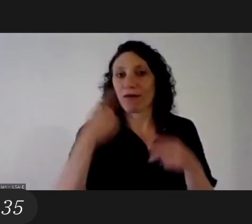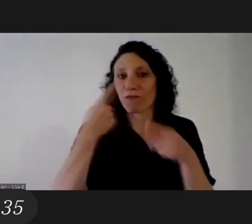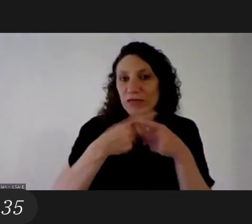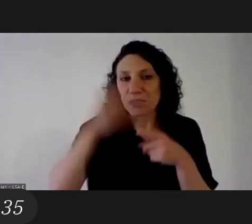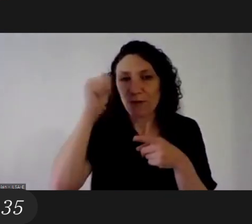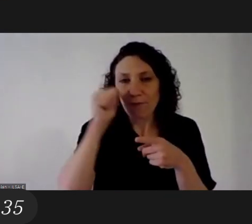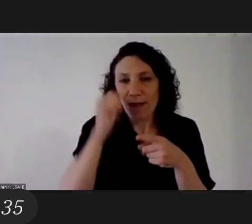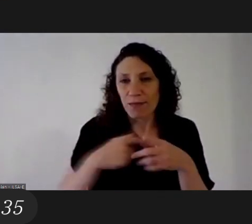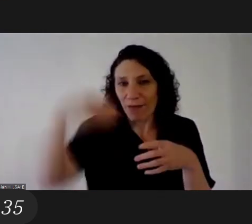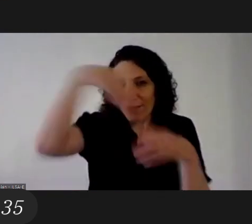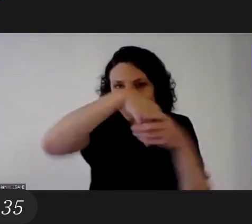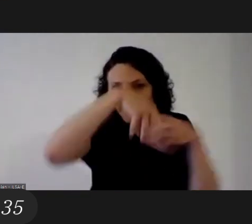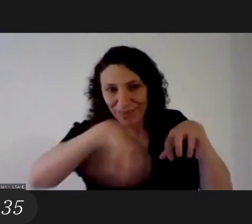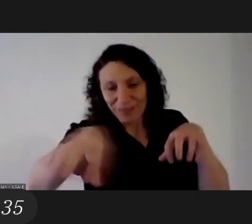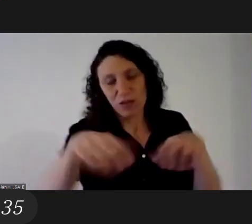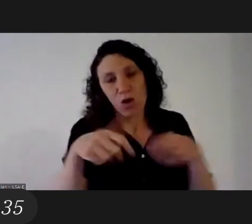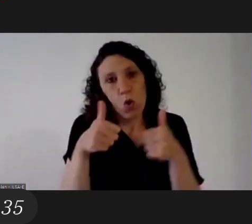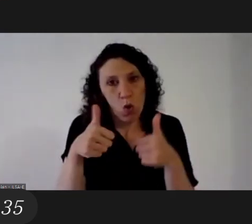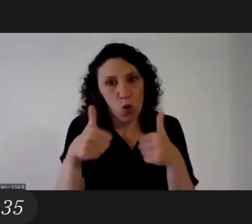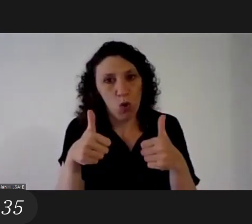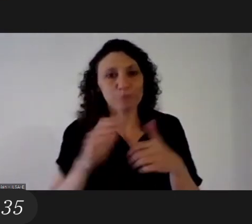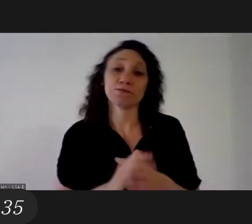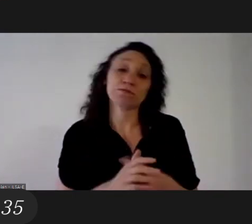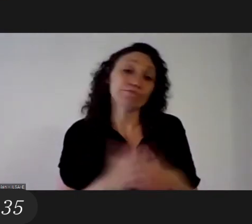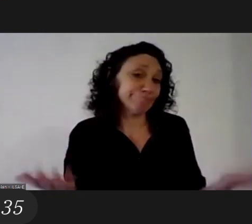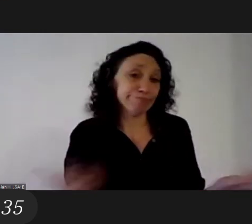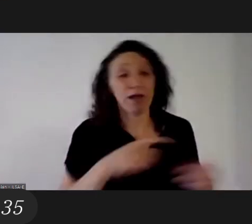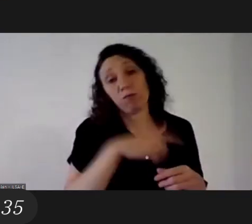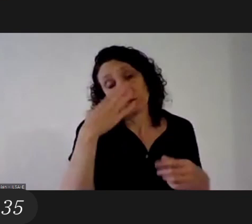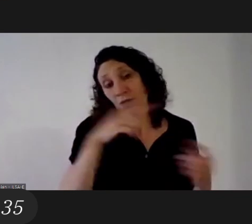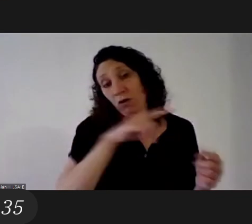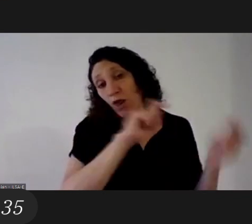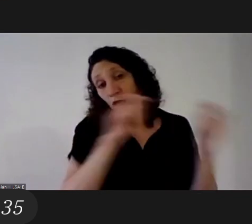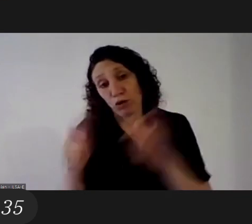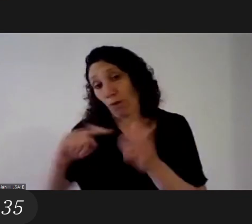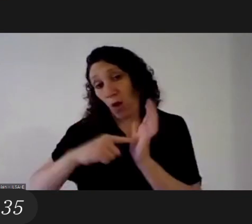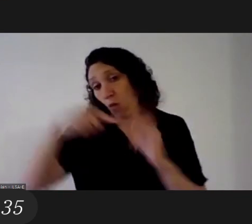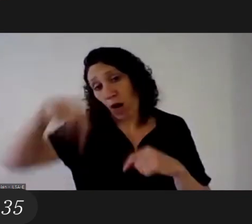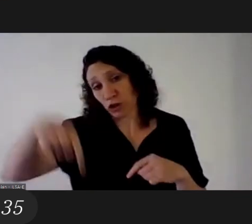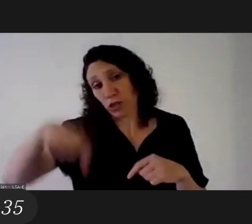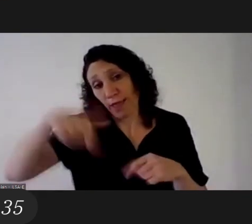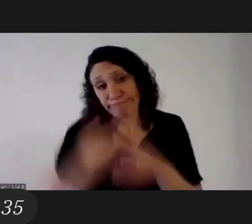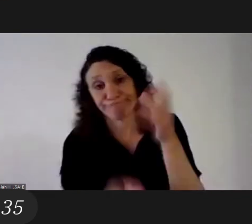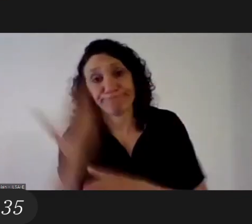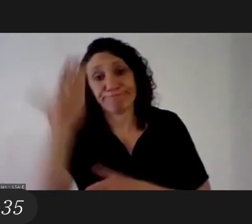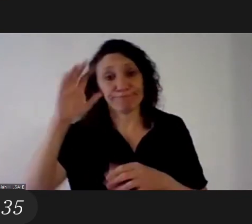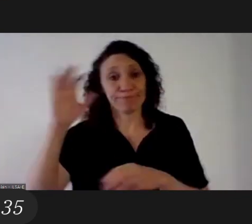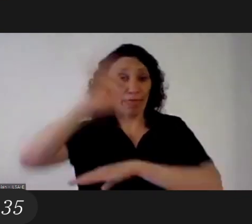mar de reta festival was different from doing it on our own so we came back to buenos aires and we continue